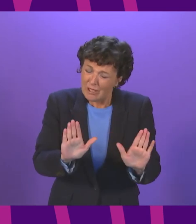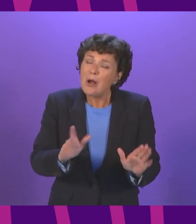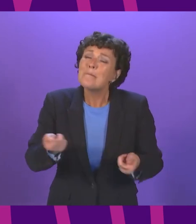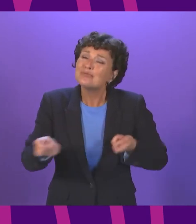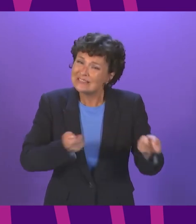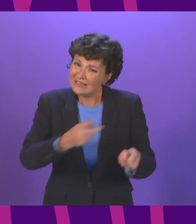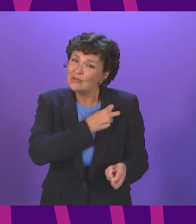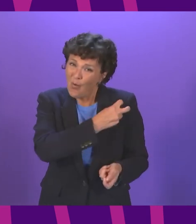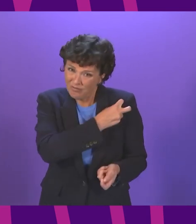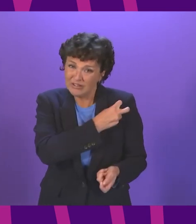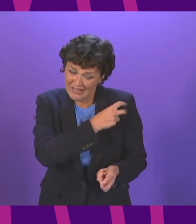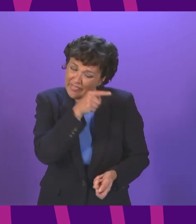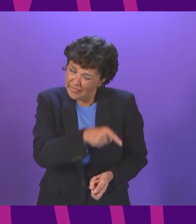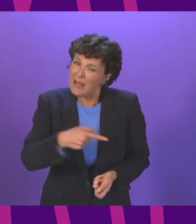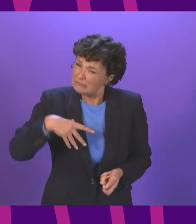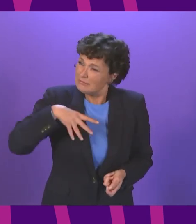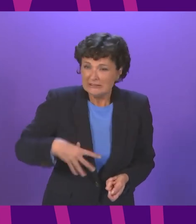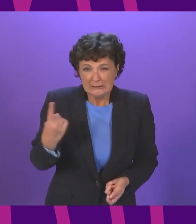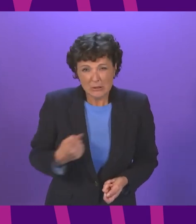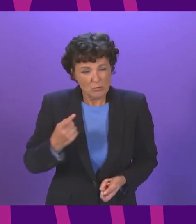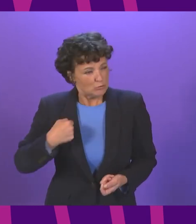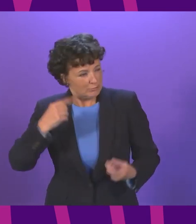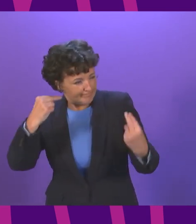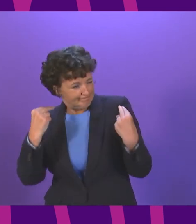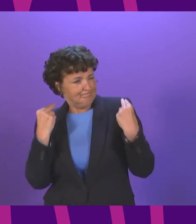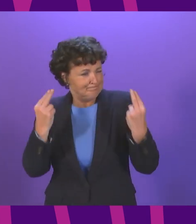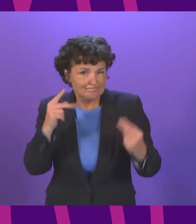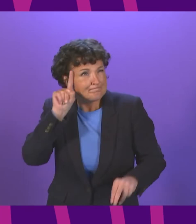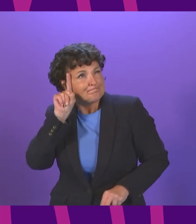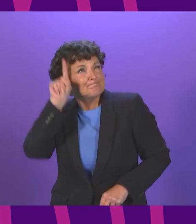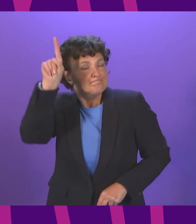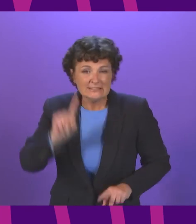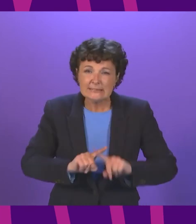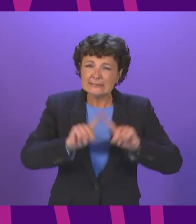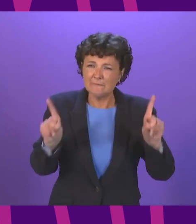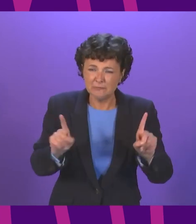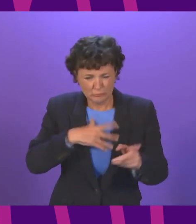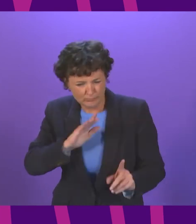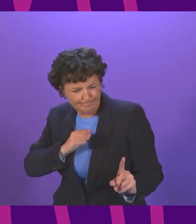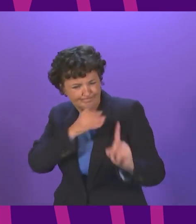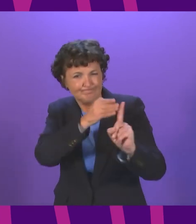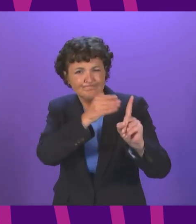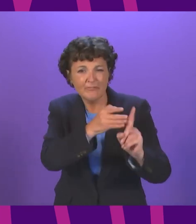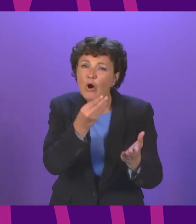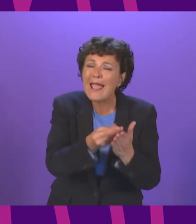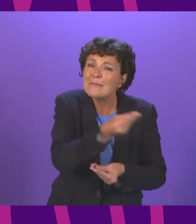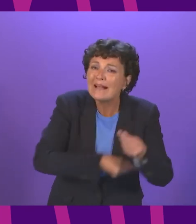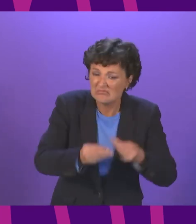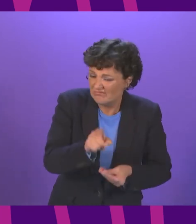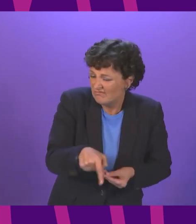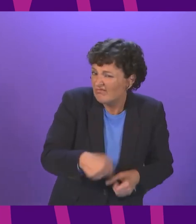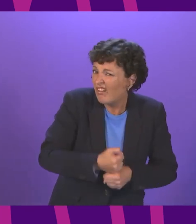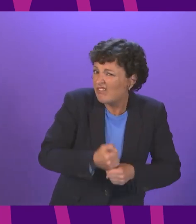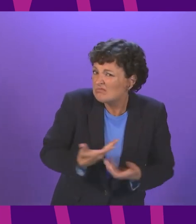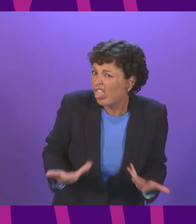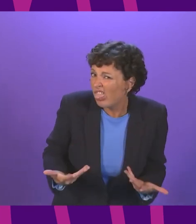boldness the likes of which we have not seen for a very long time in the Scottish Government bold targets on economic growth bold